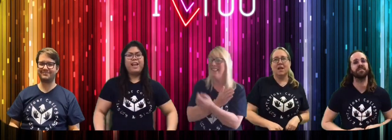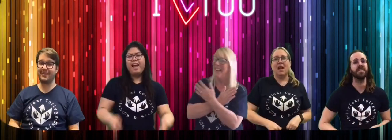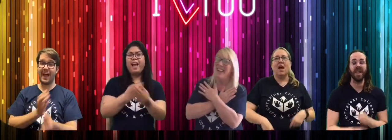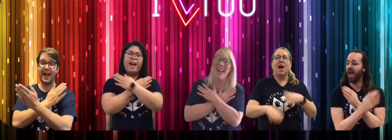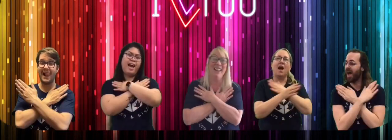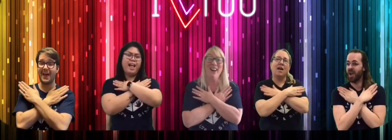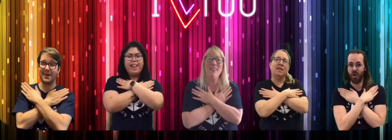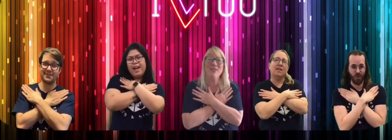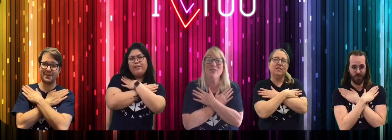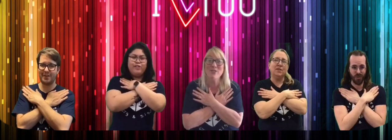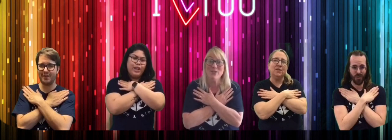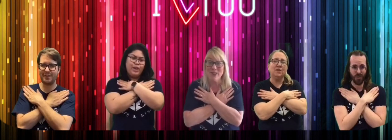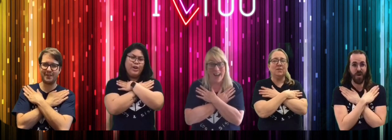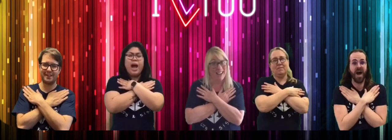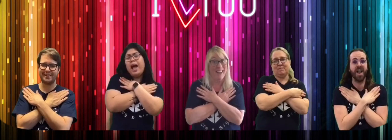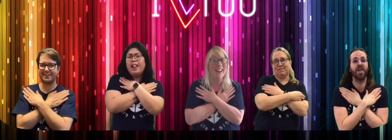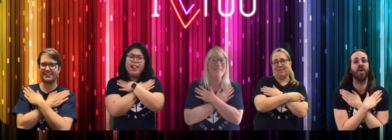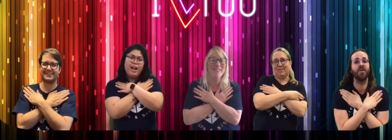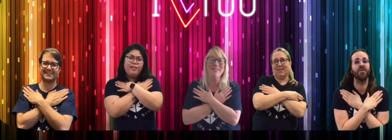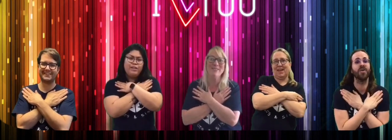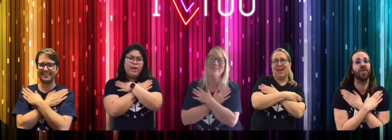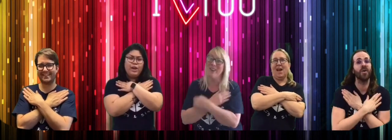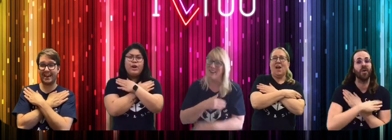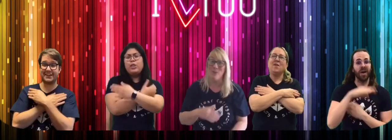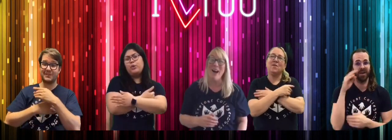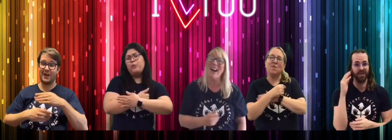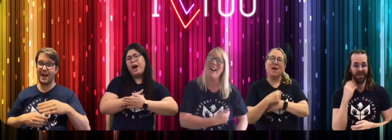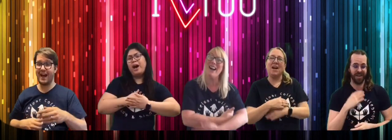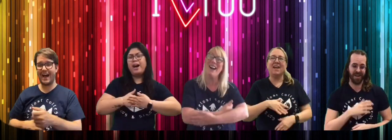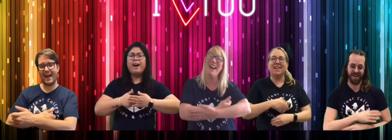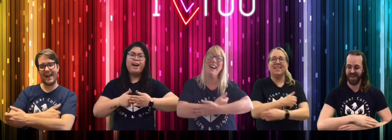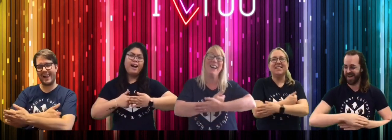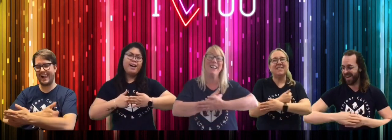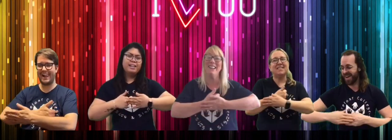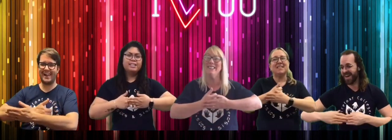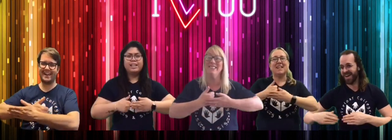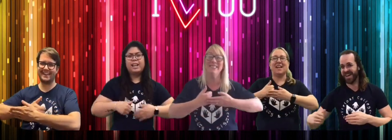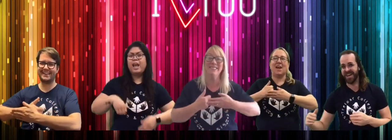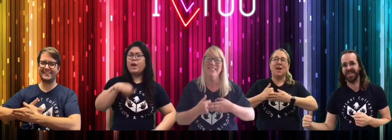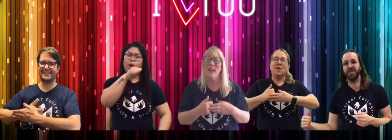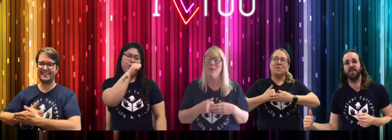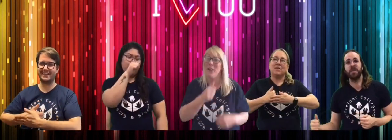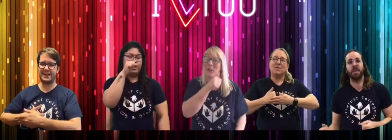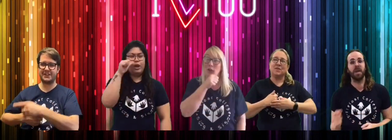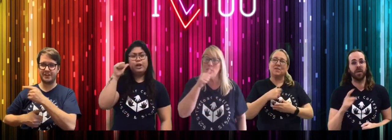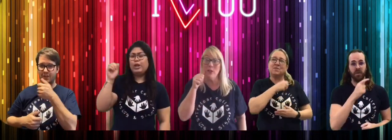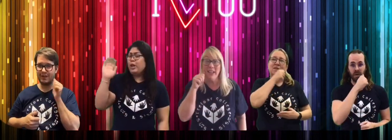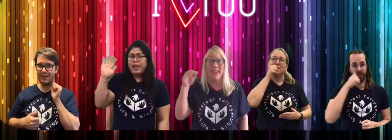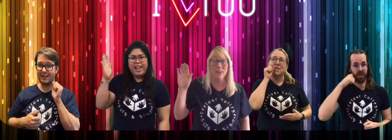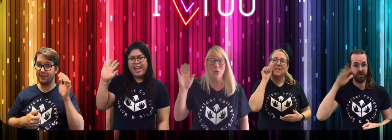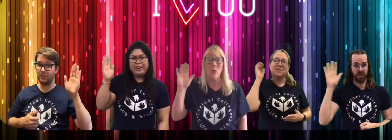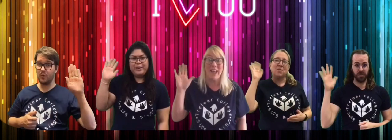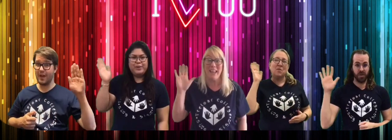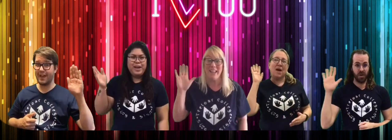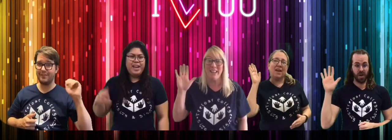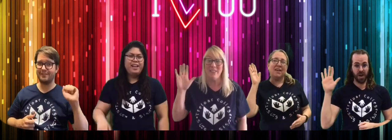I love you, I love you, all the while. With your cute little wave,